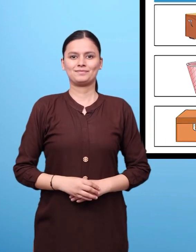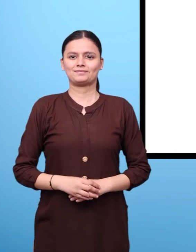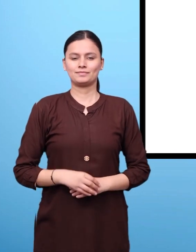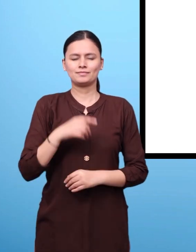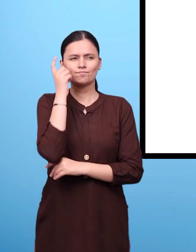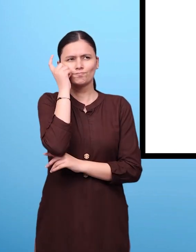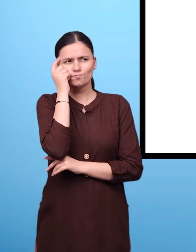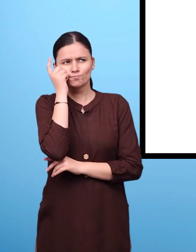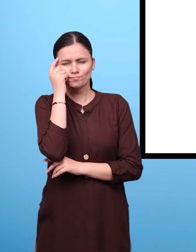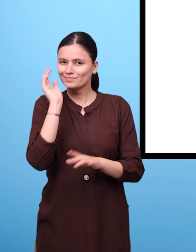Let us think.